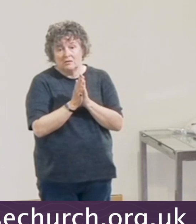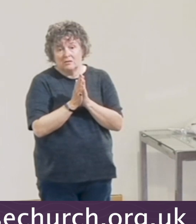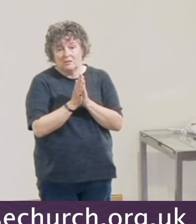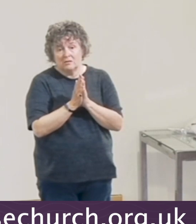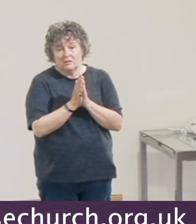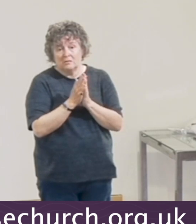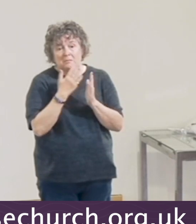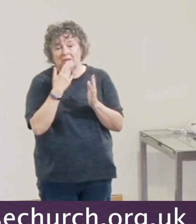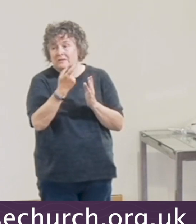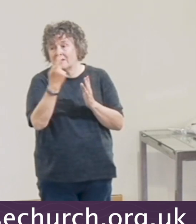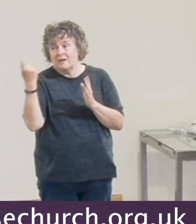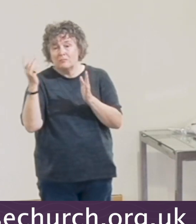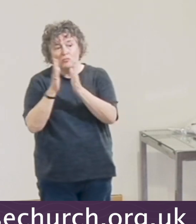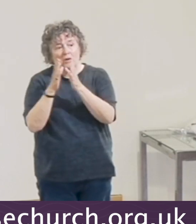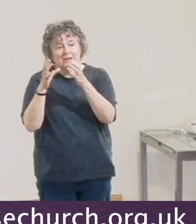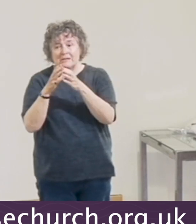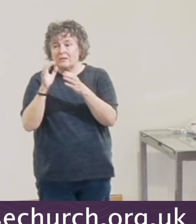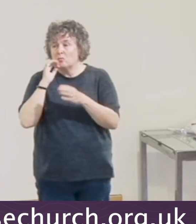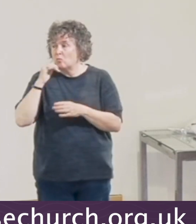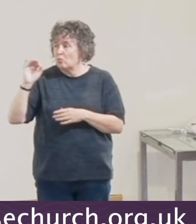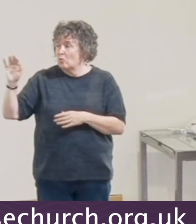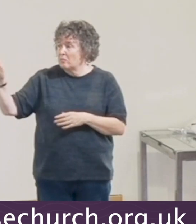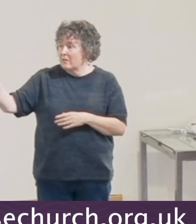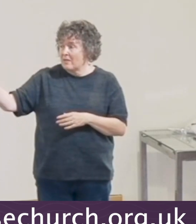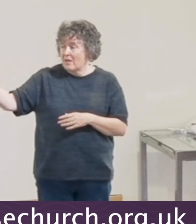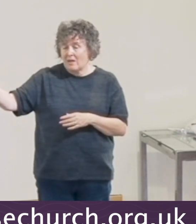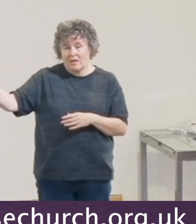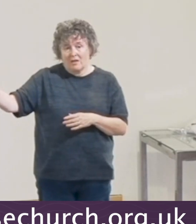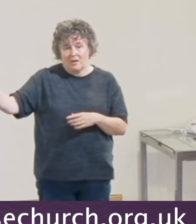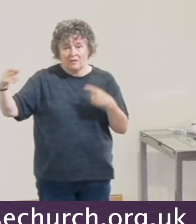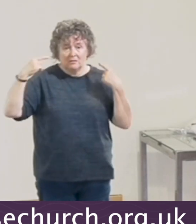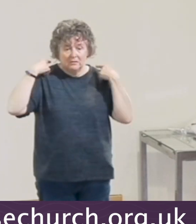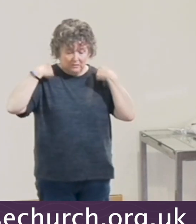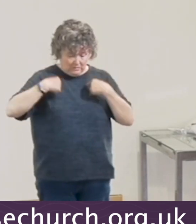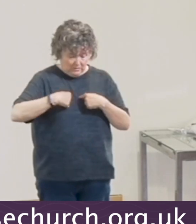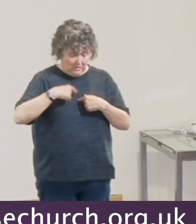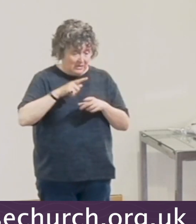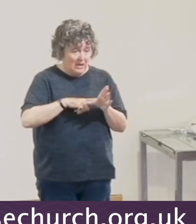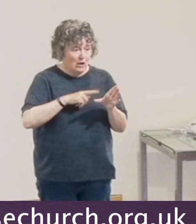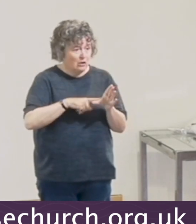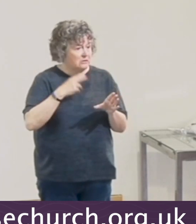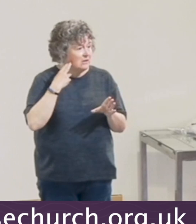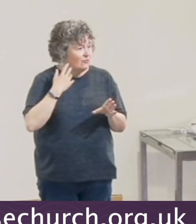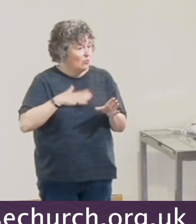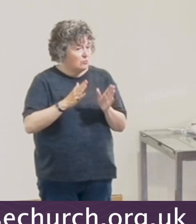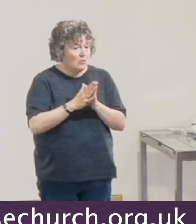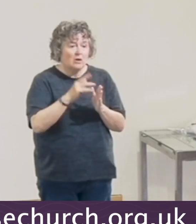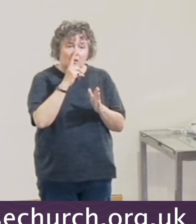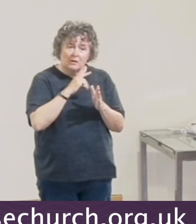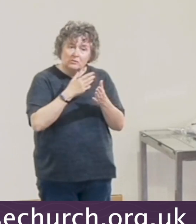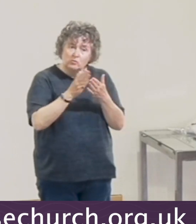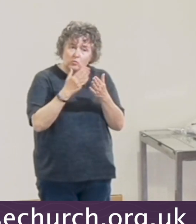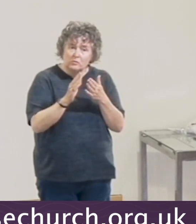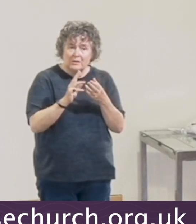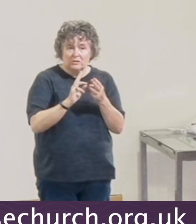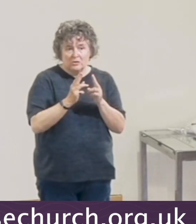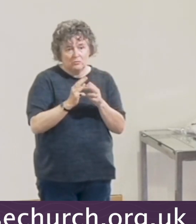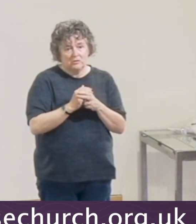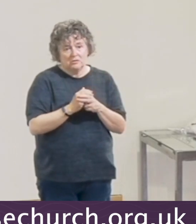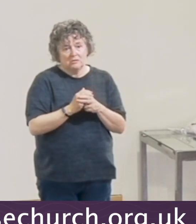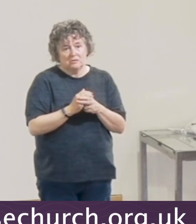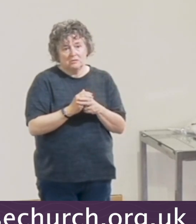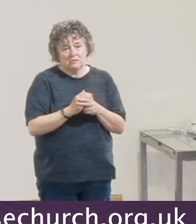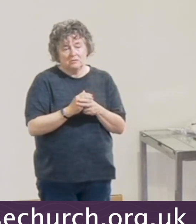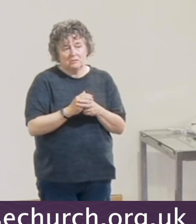today, come along and see the prayer ministry team. They'll be standing at the front here. Or if you just say, I need a bit more help with